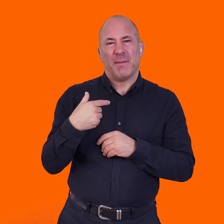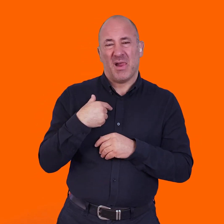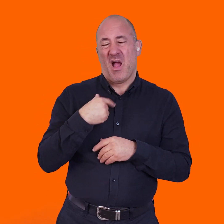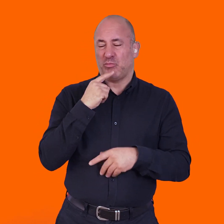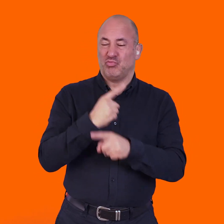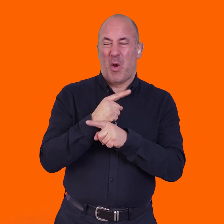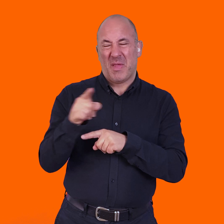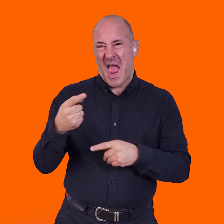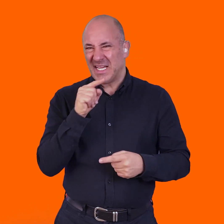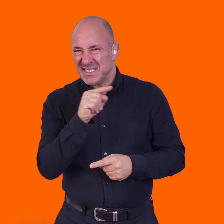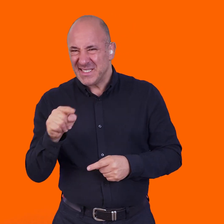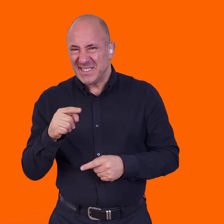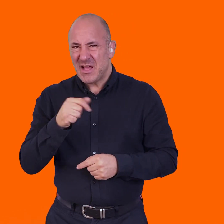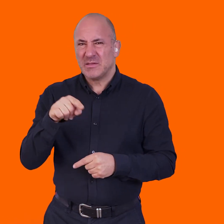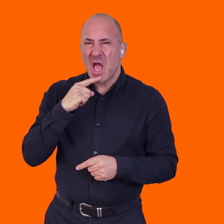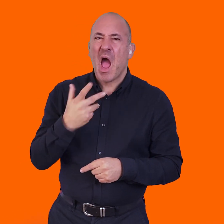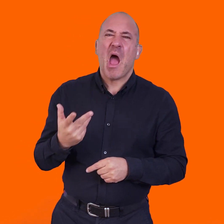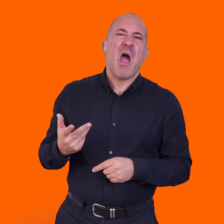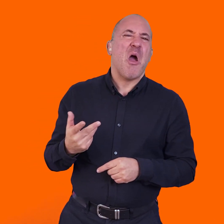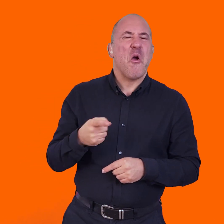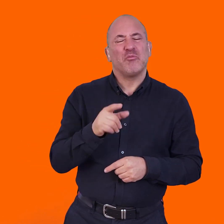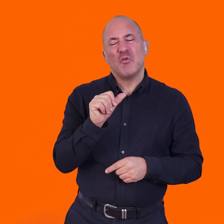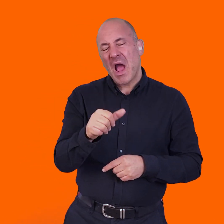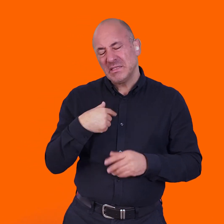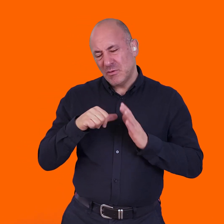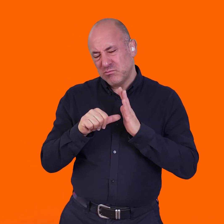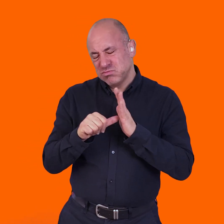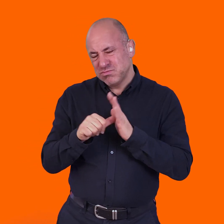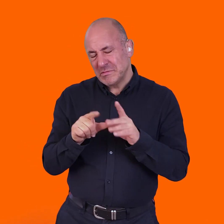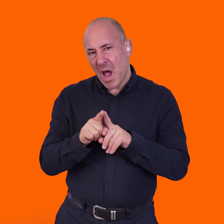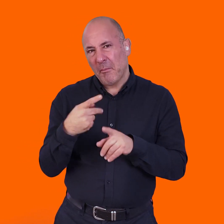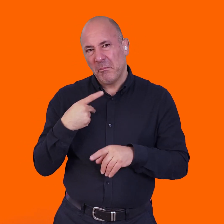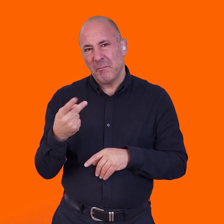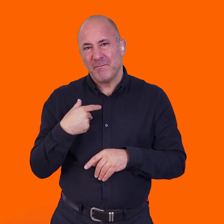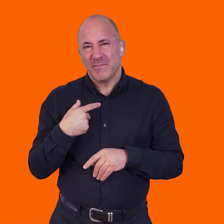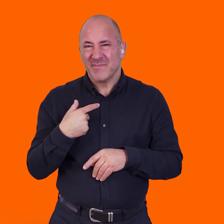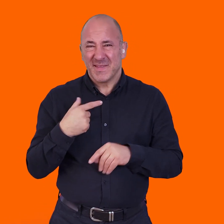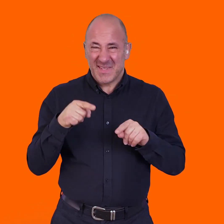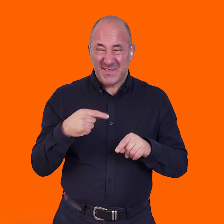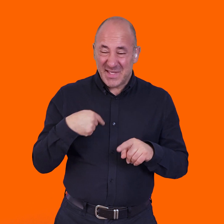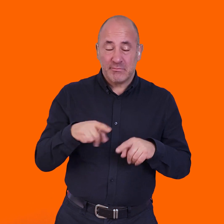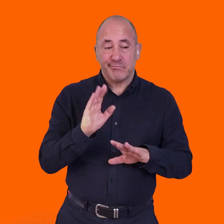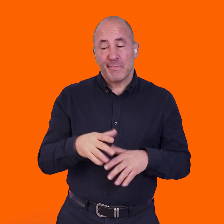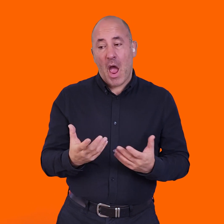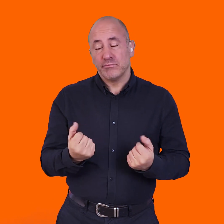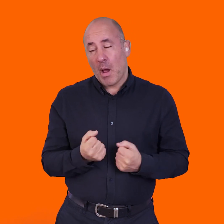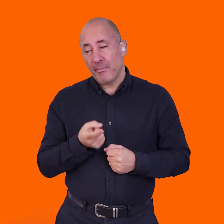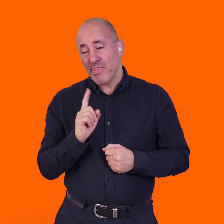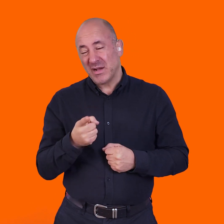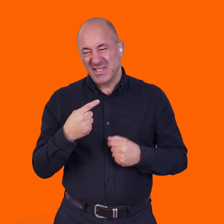up, other people go, oh yeah, no, I find that a bit difficult as well. But it's just, it's one of those things that's just so assumed that we have to accept. It's a bit